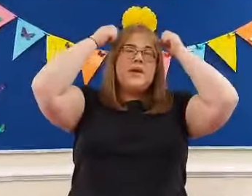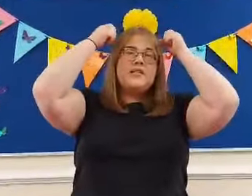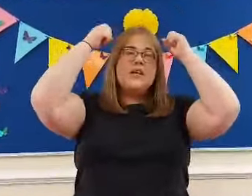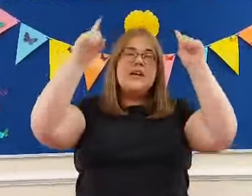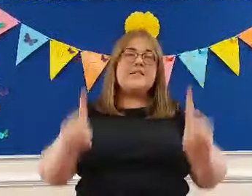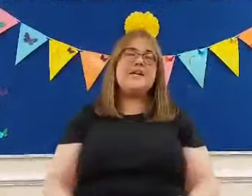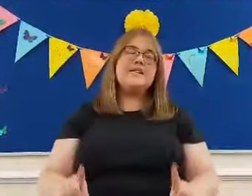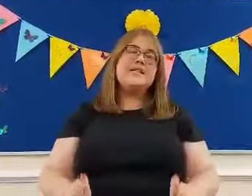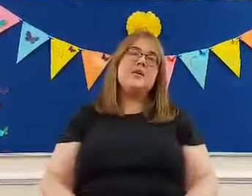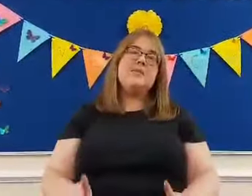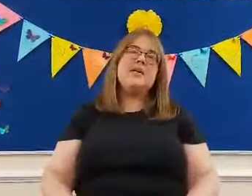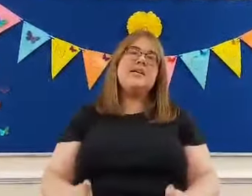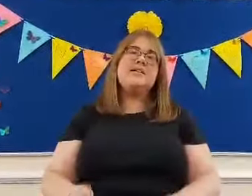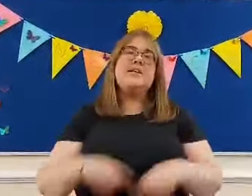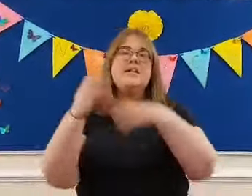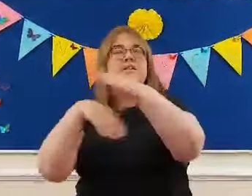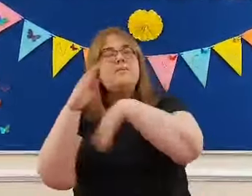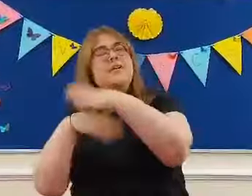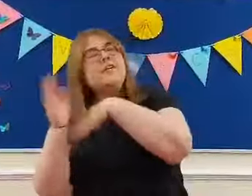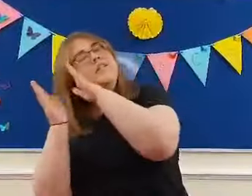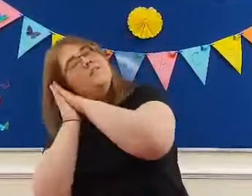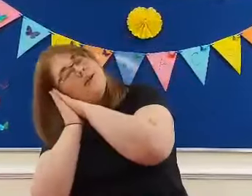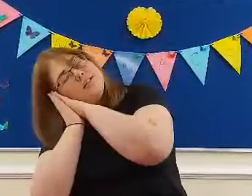head He's dancing on my knees and he's stumbling into the bed